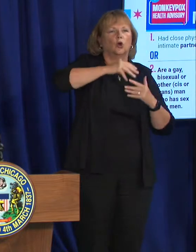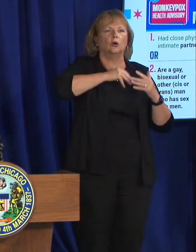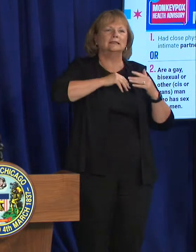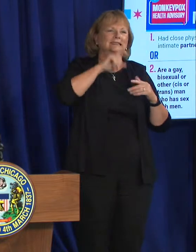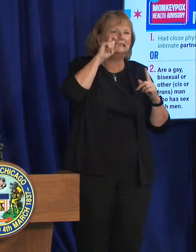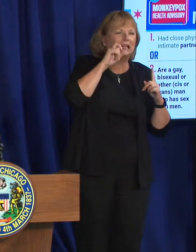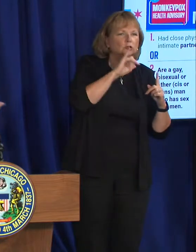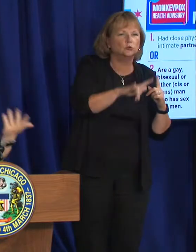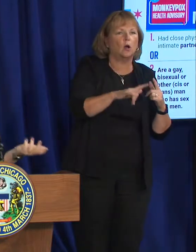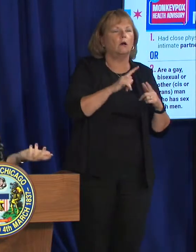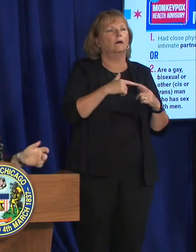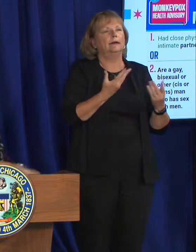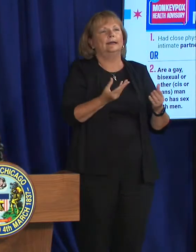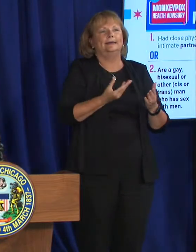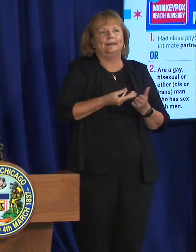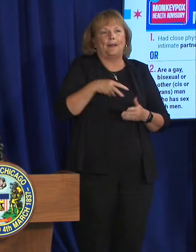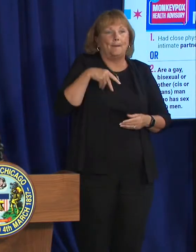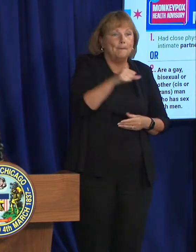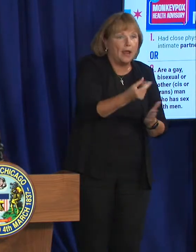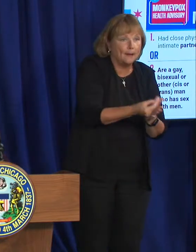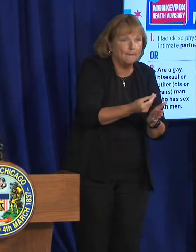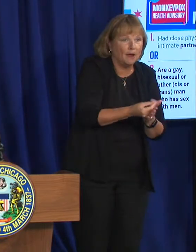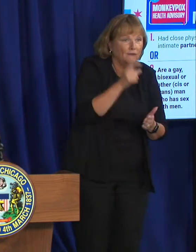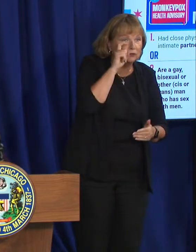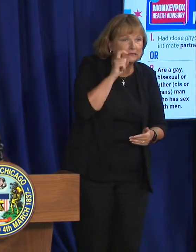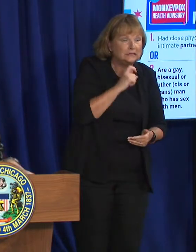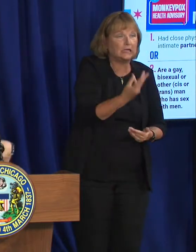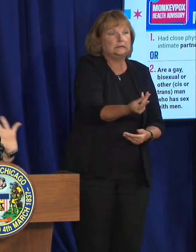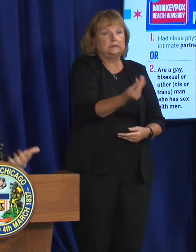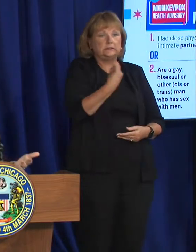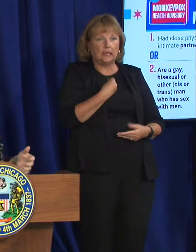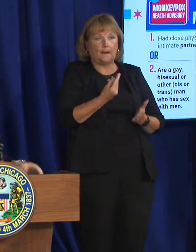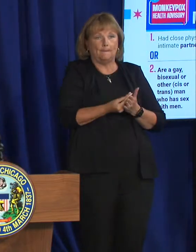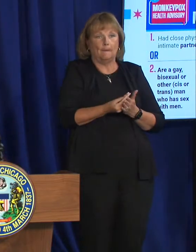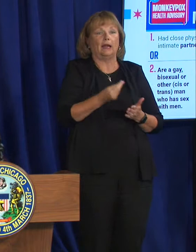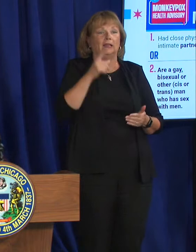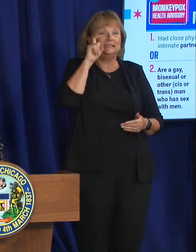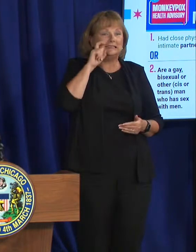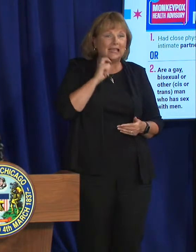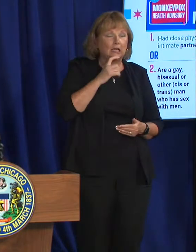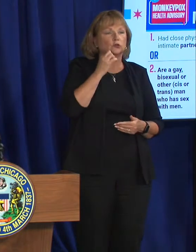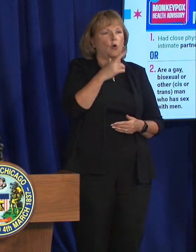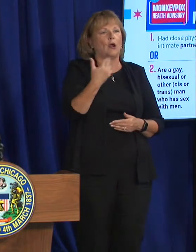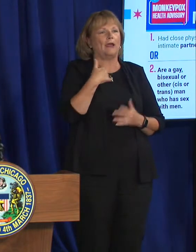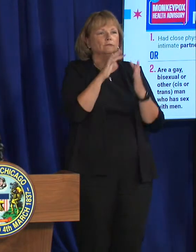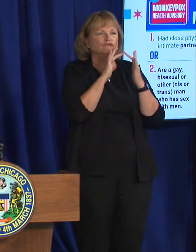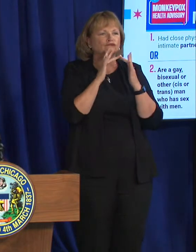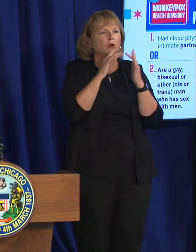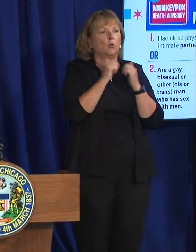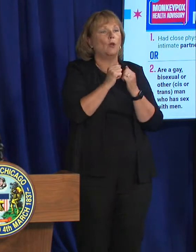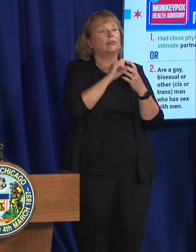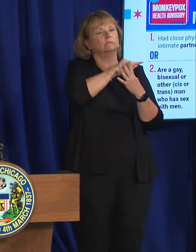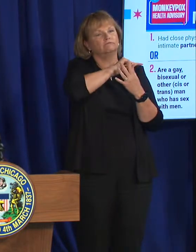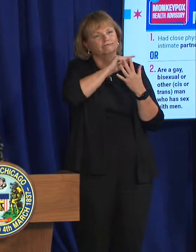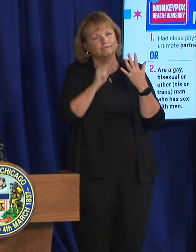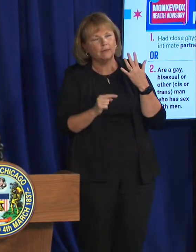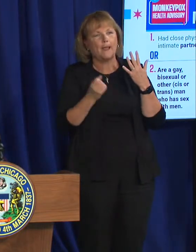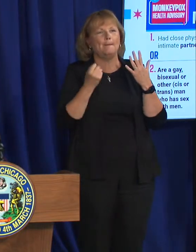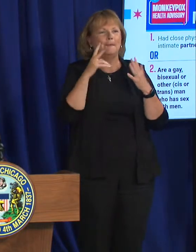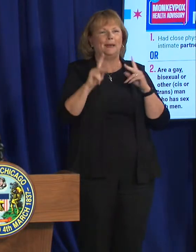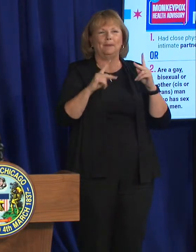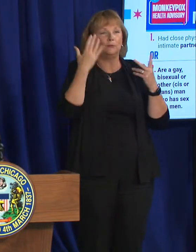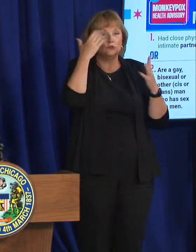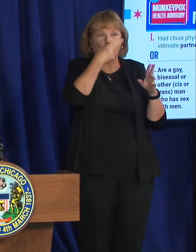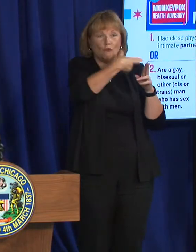having given or received money or other goods or services in exchange for sex or having intimate or sexual contact with multiple or anonymous partners.